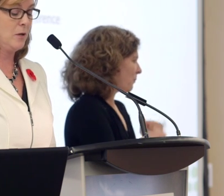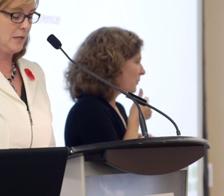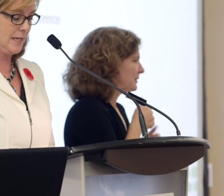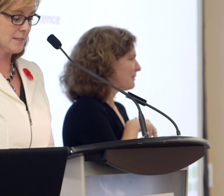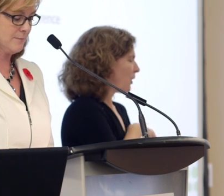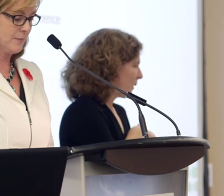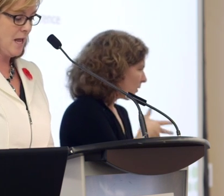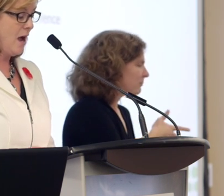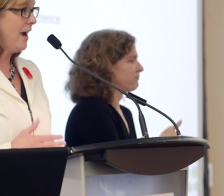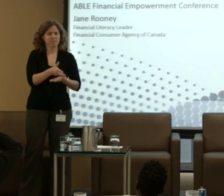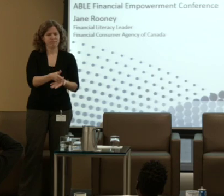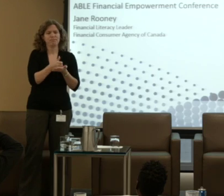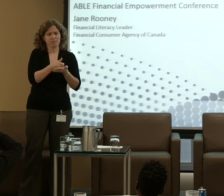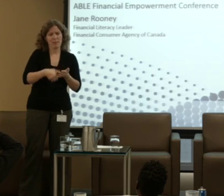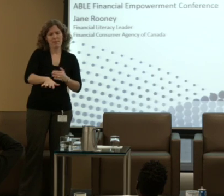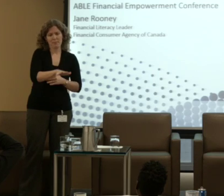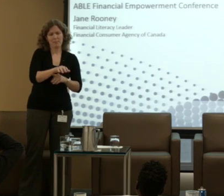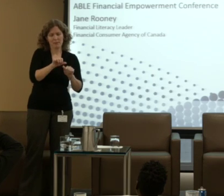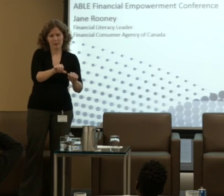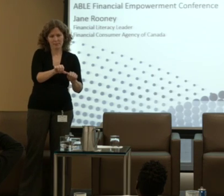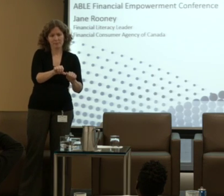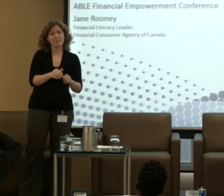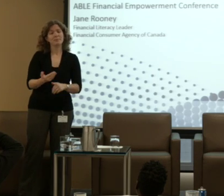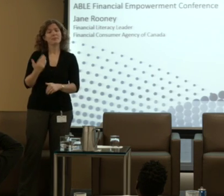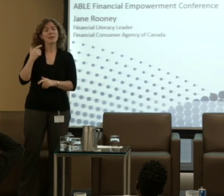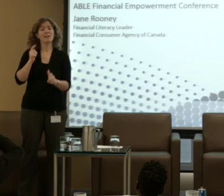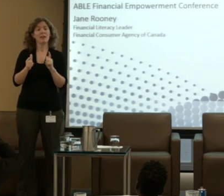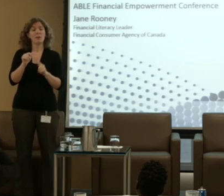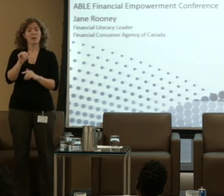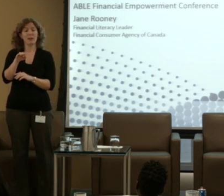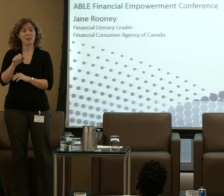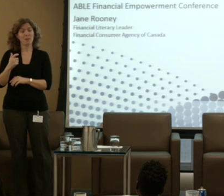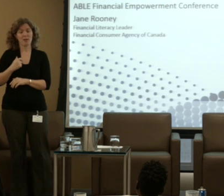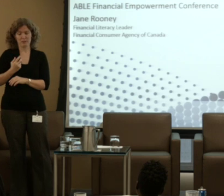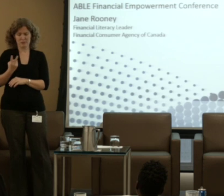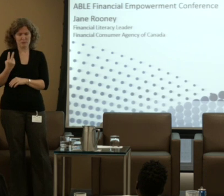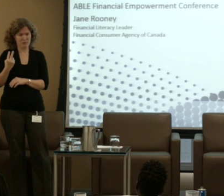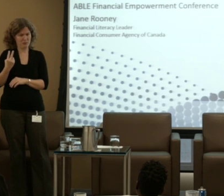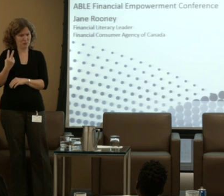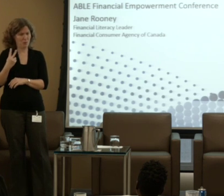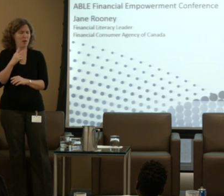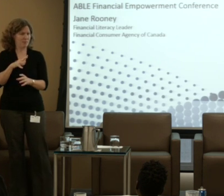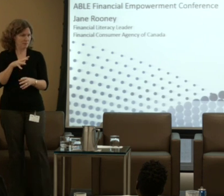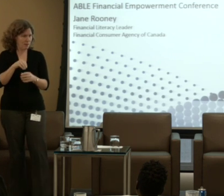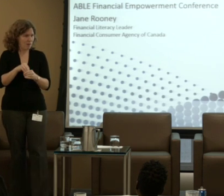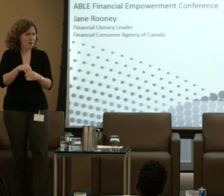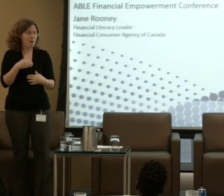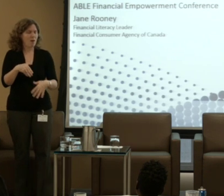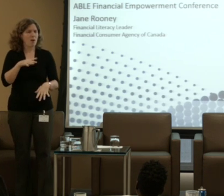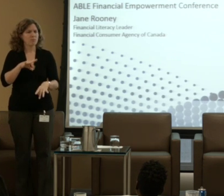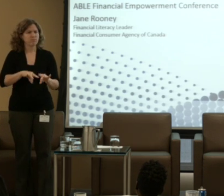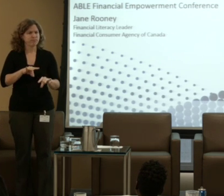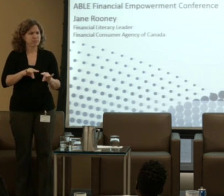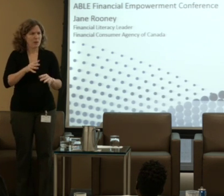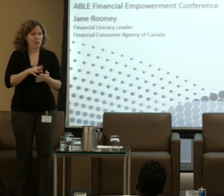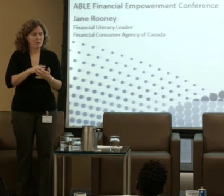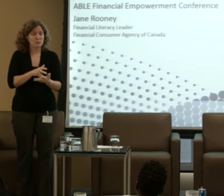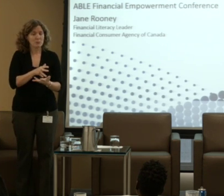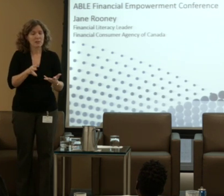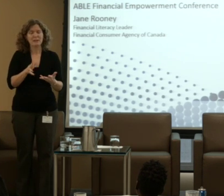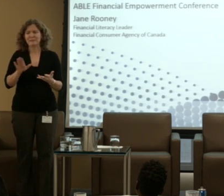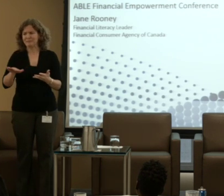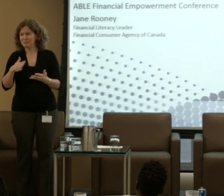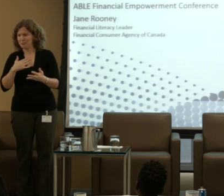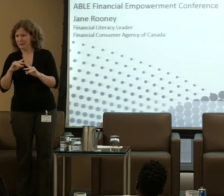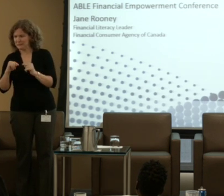in our communities. I attended the Calgary ABLE Conference a couple of years ago and I learned so much that I asked my